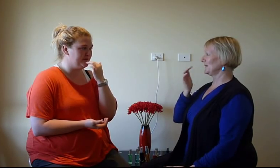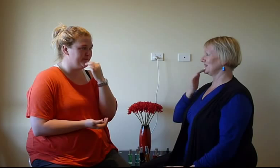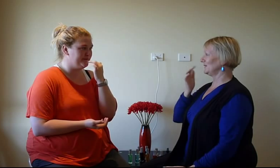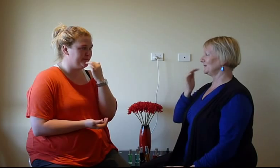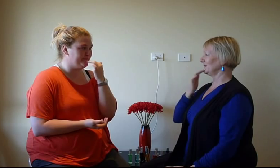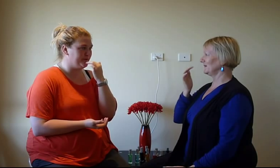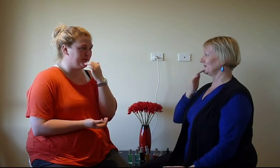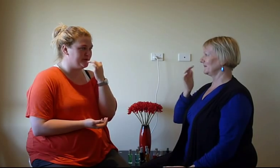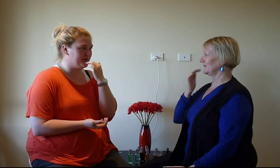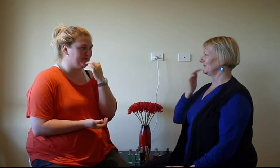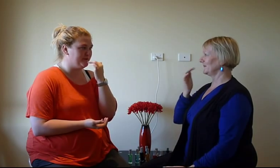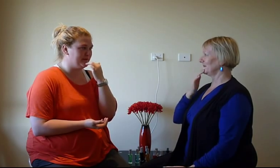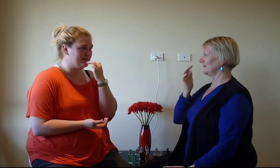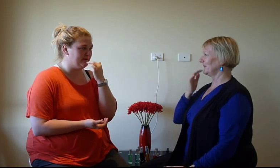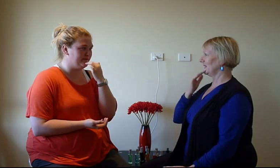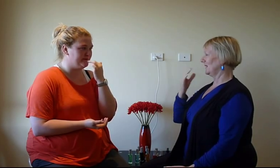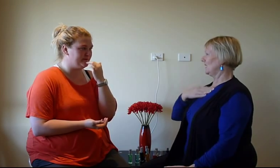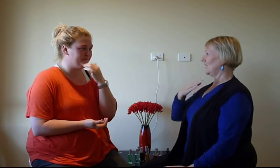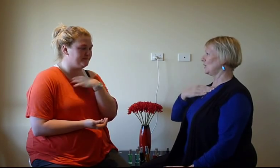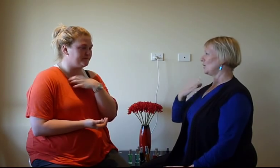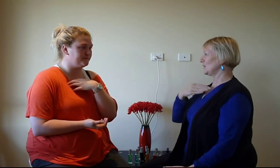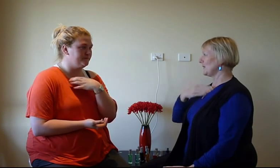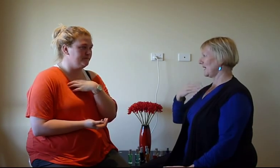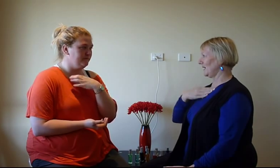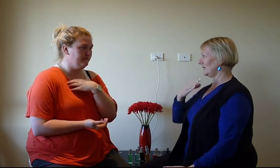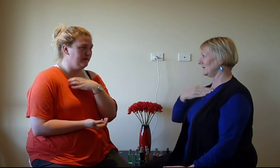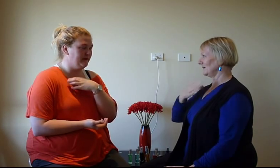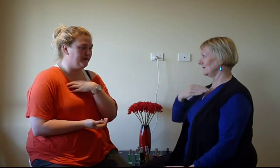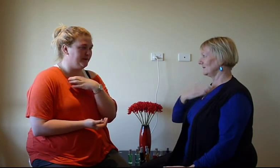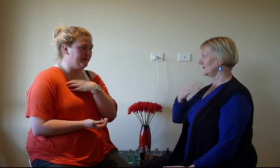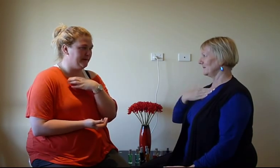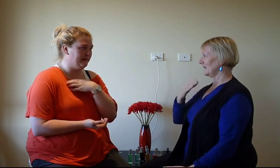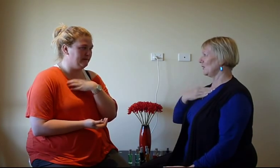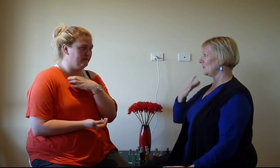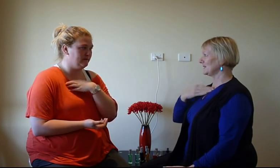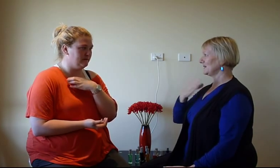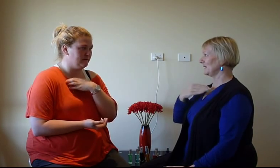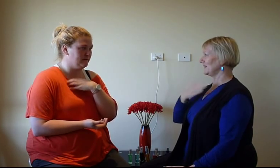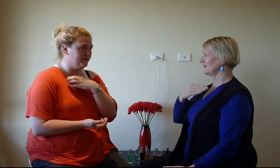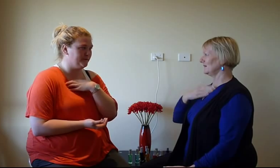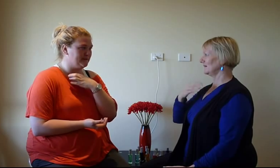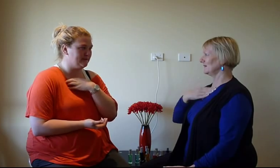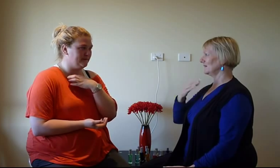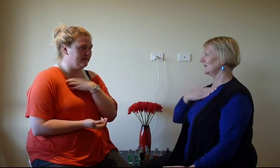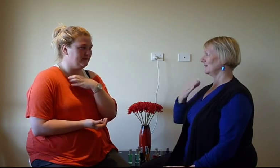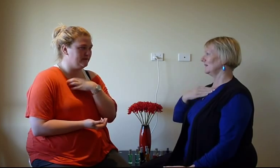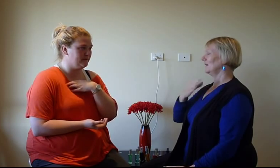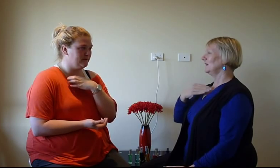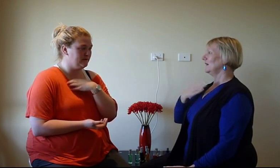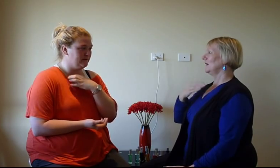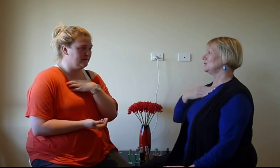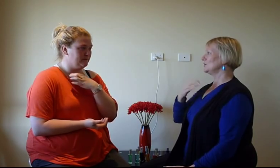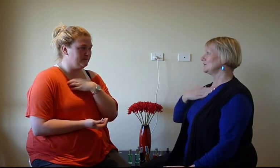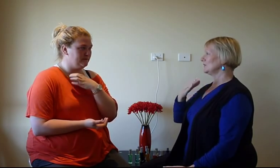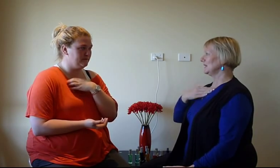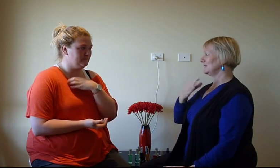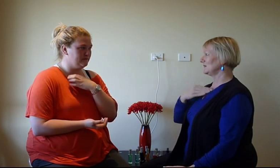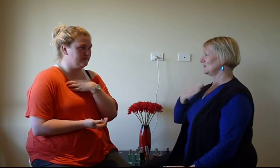myself. And holding my hand. Or my stomach. I choose to release it all.